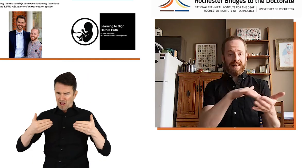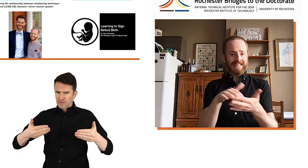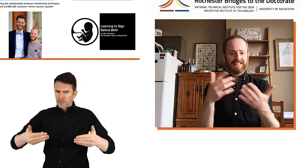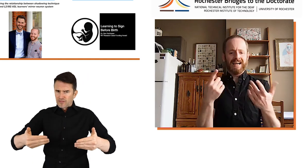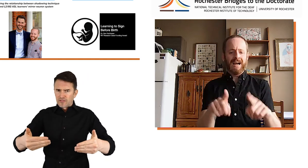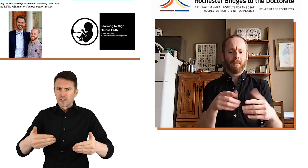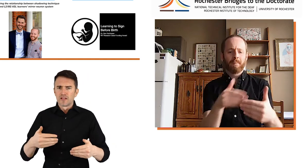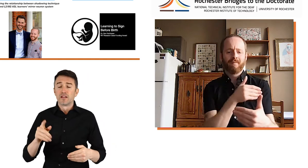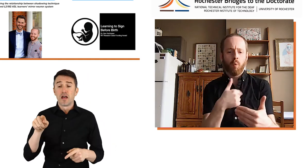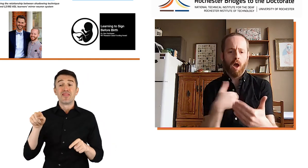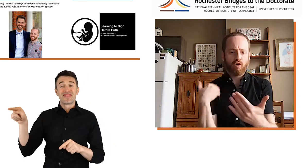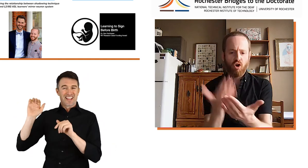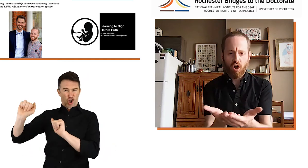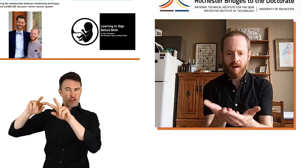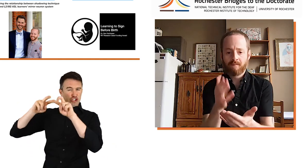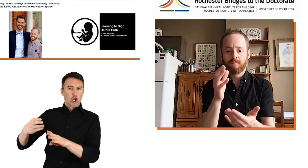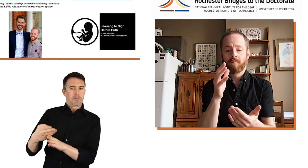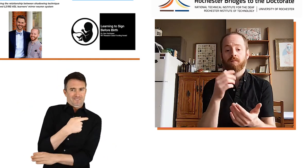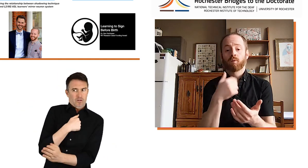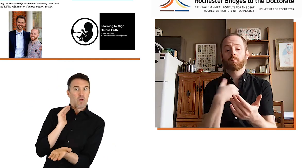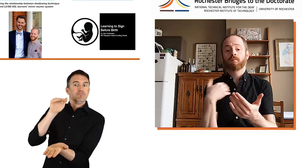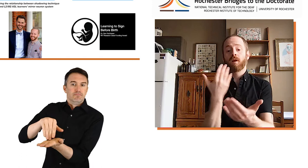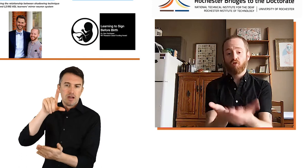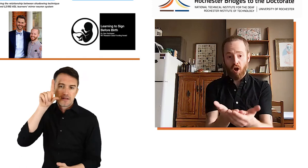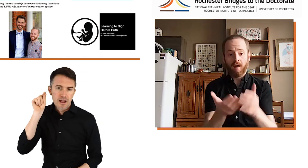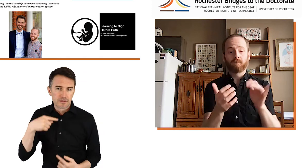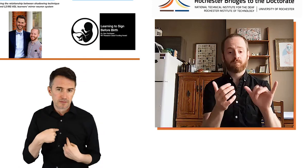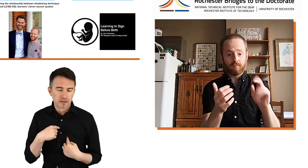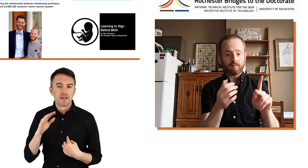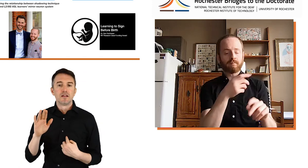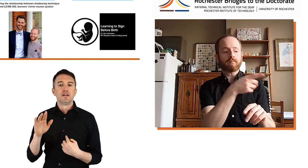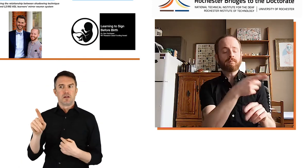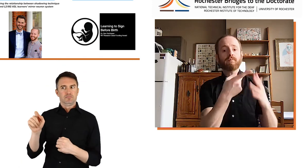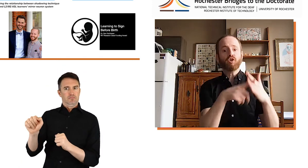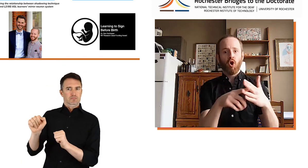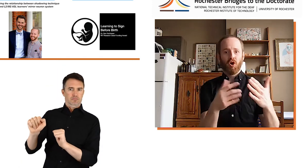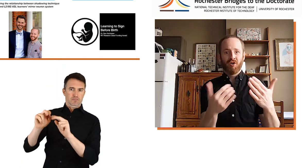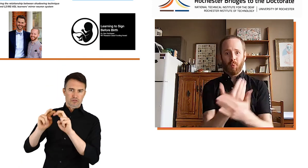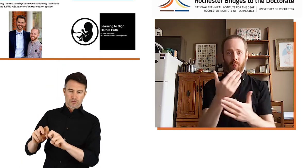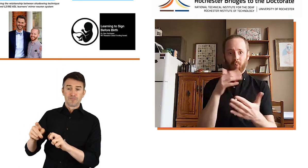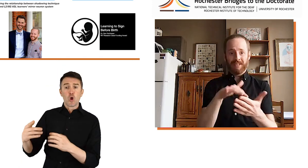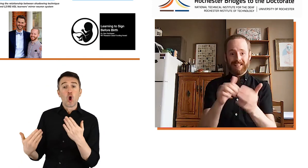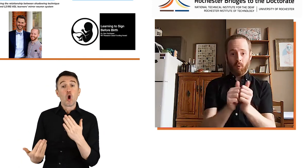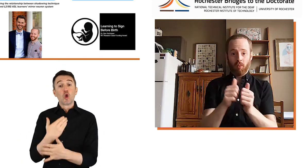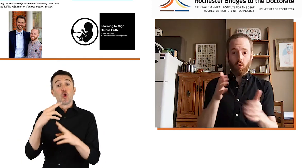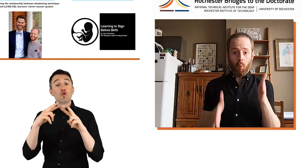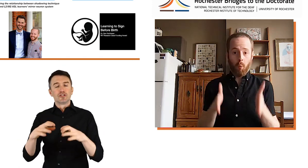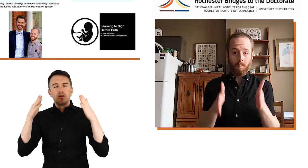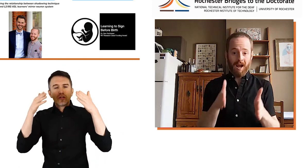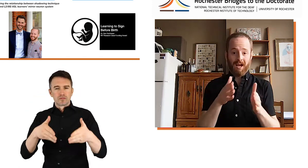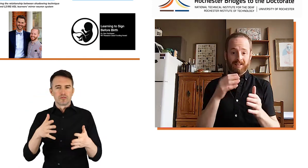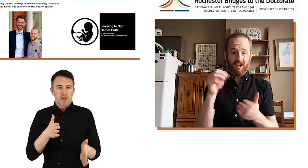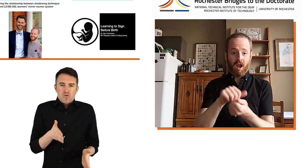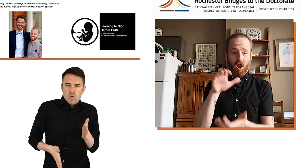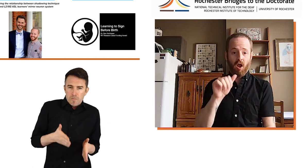of infants using spoken language. So she made those findings before I arrived. And then after I arrived and started working